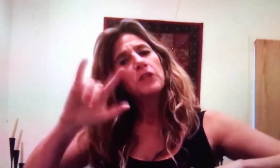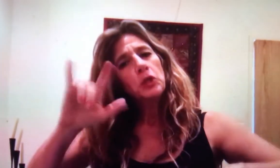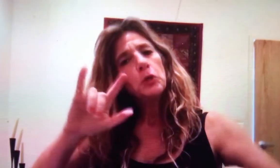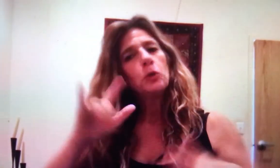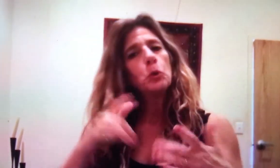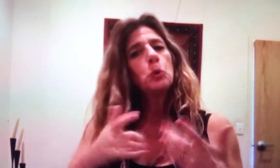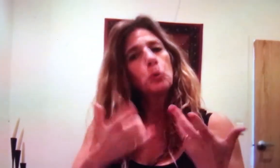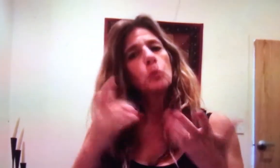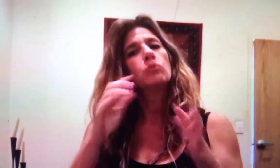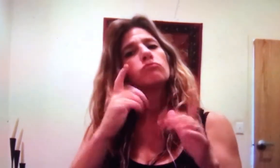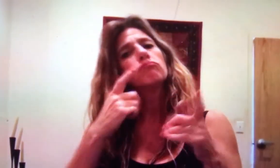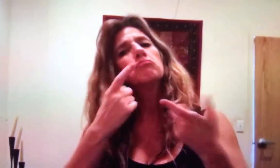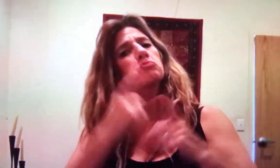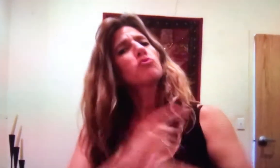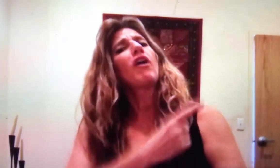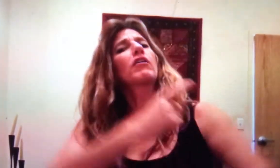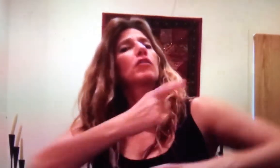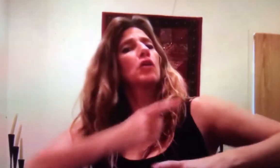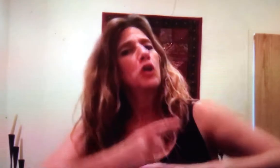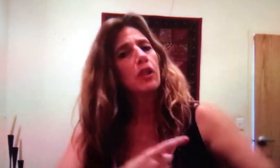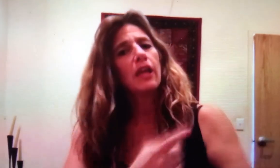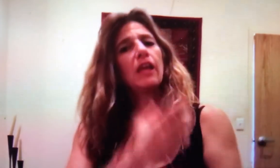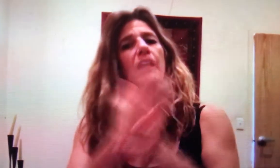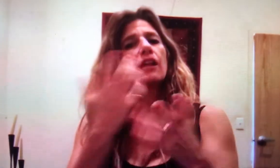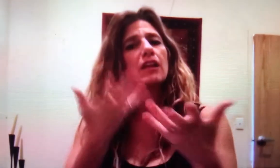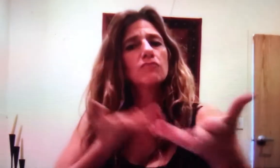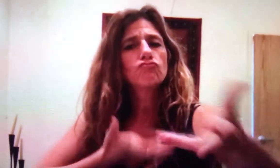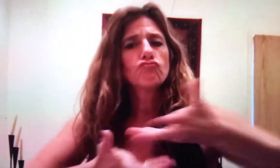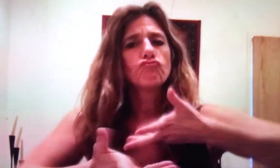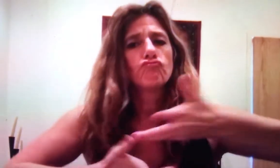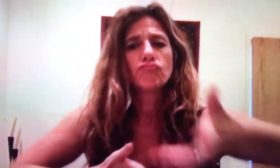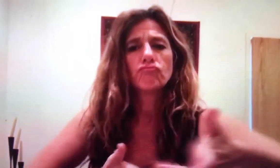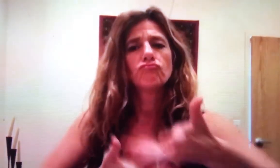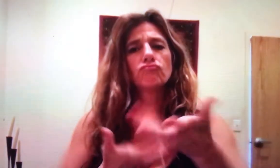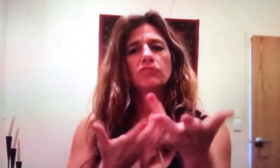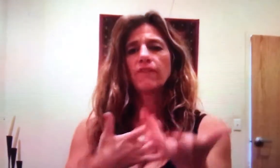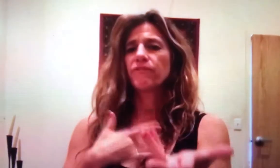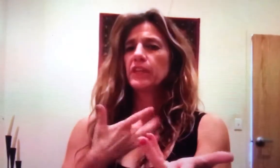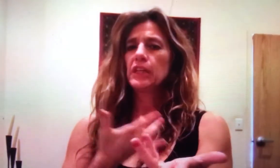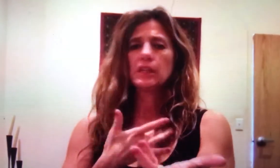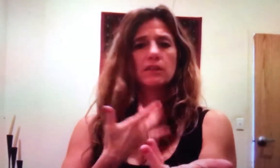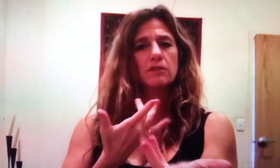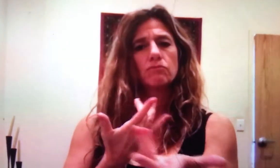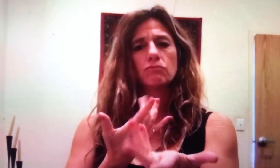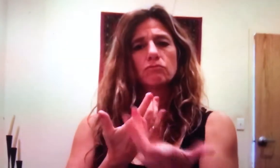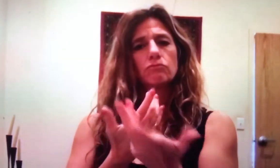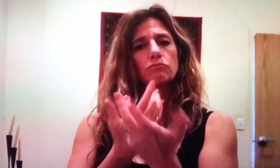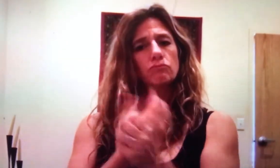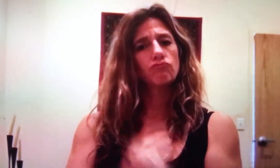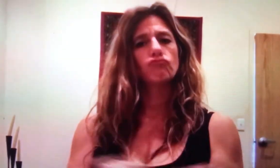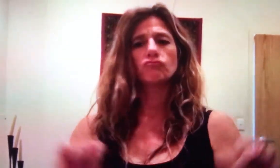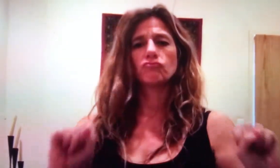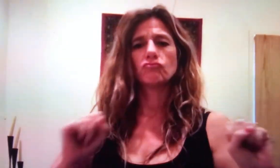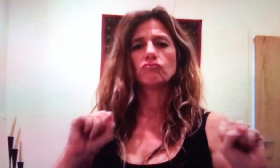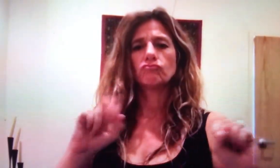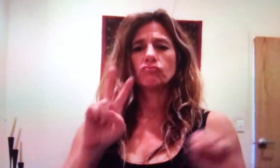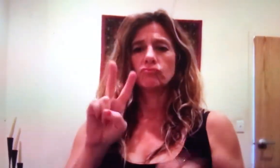says I love you, and sort of regularly, and the vibe and feeling is